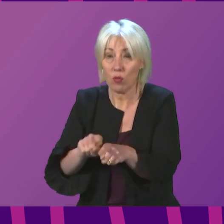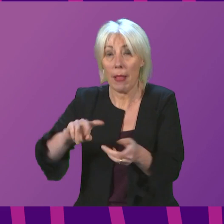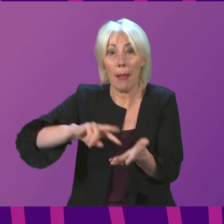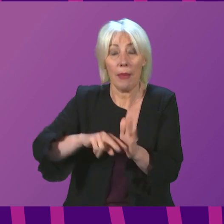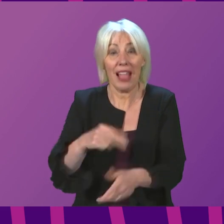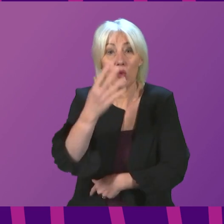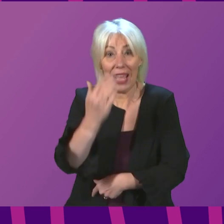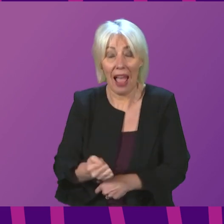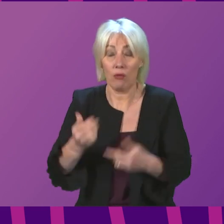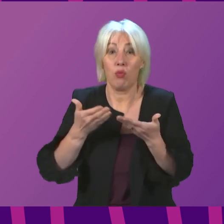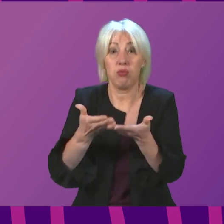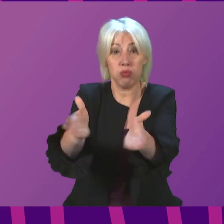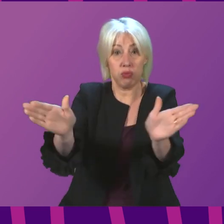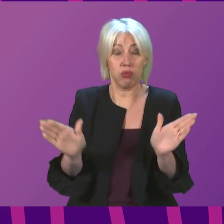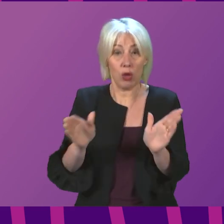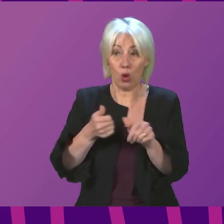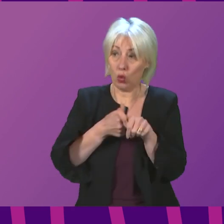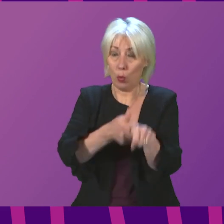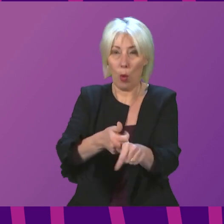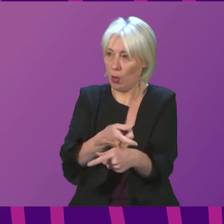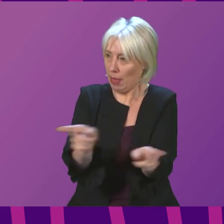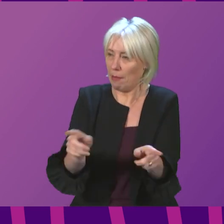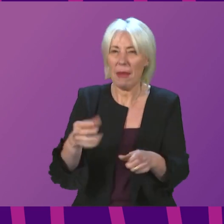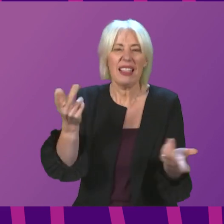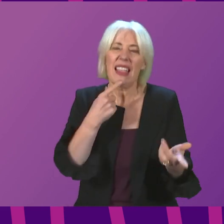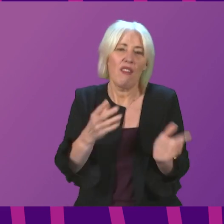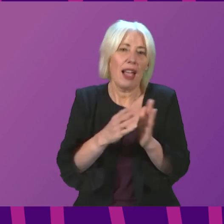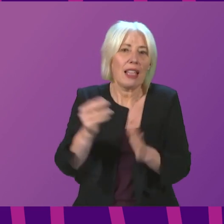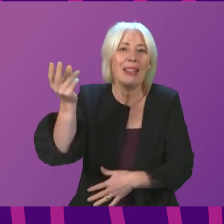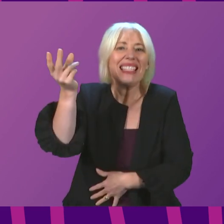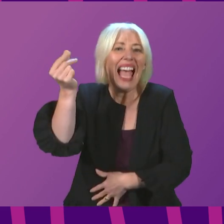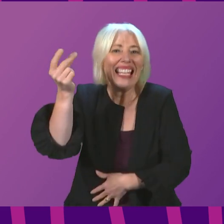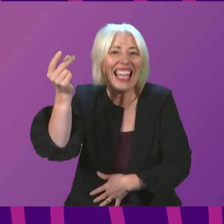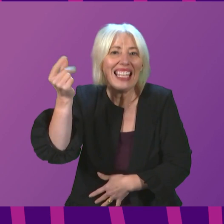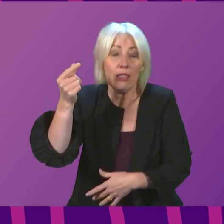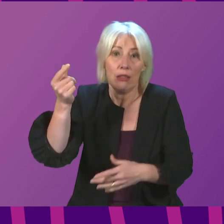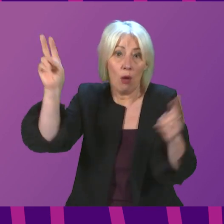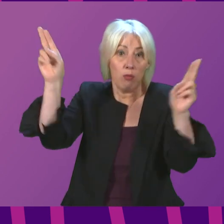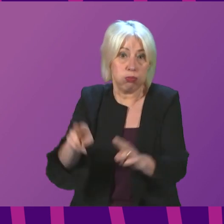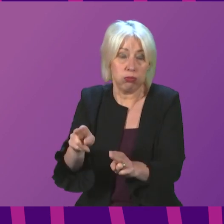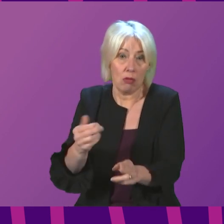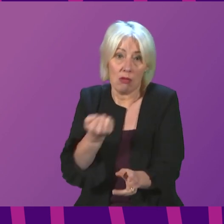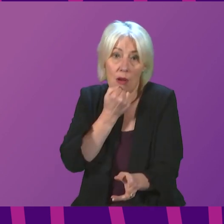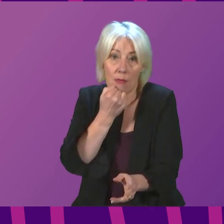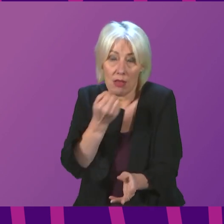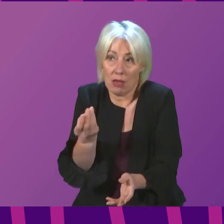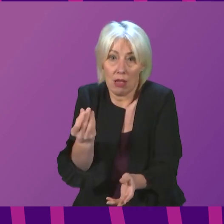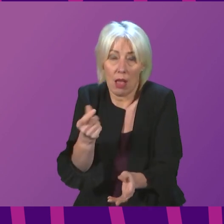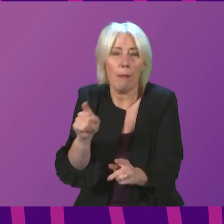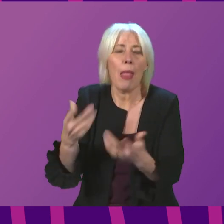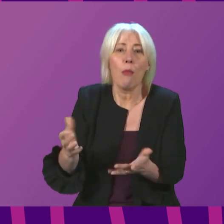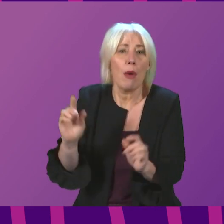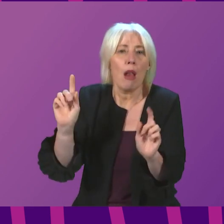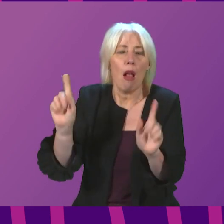to widen support to those affected businesses, for example, the taxi trade, who have seen their income collapse but are not currently eligible for extra help?